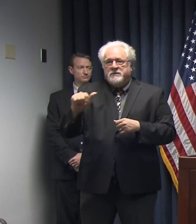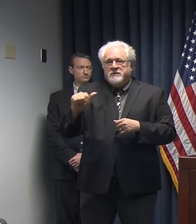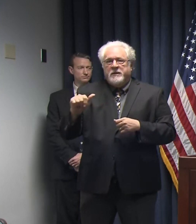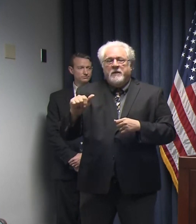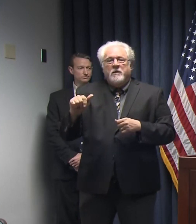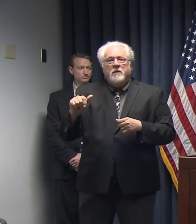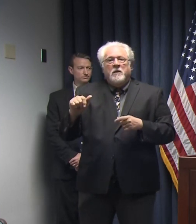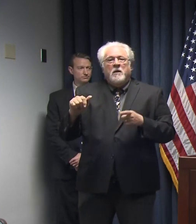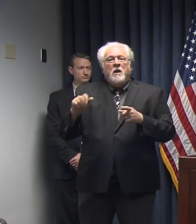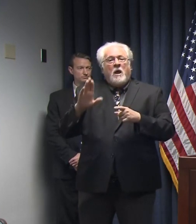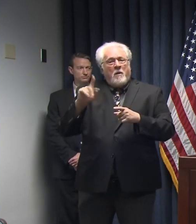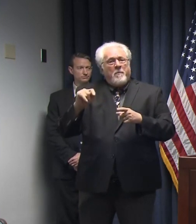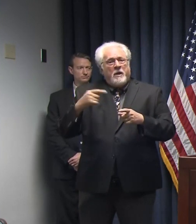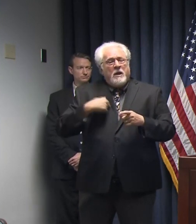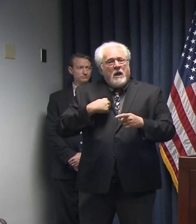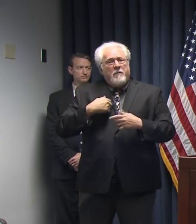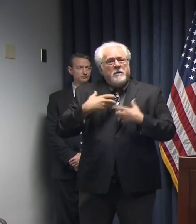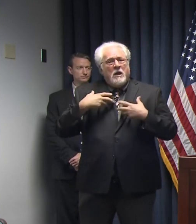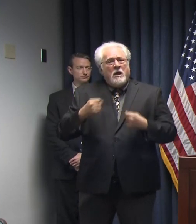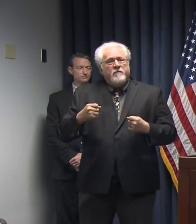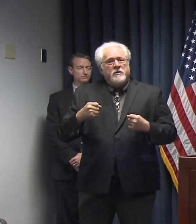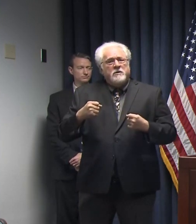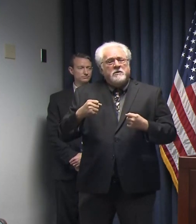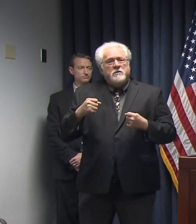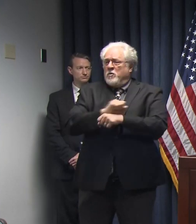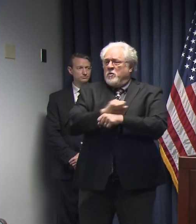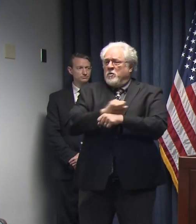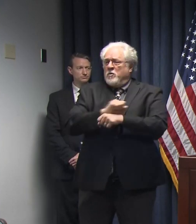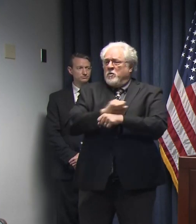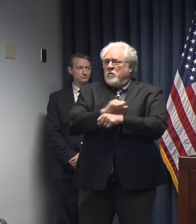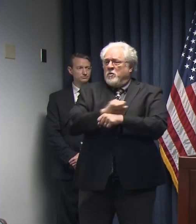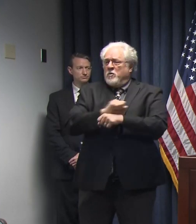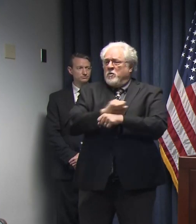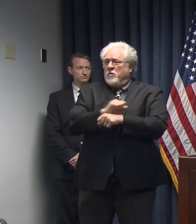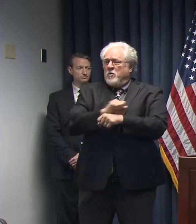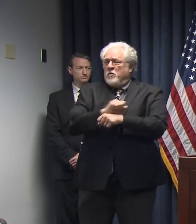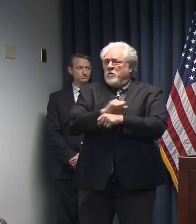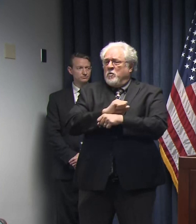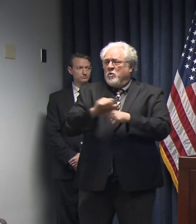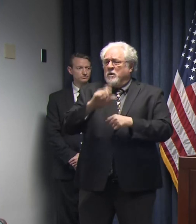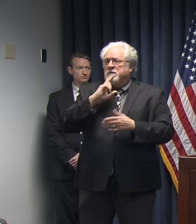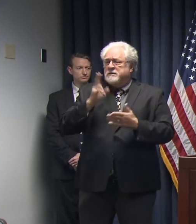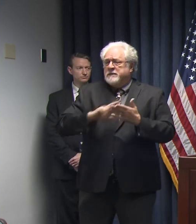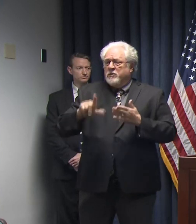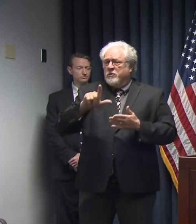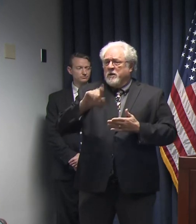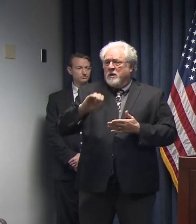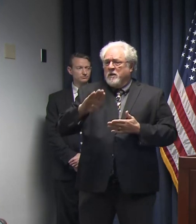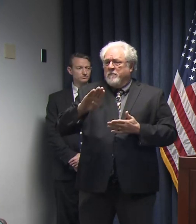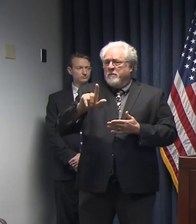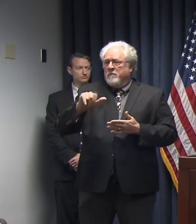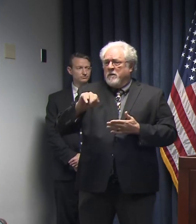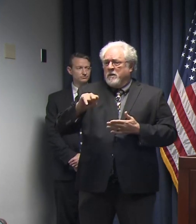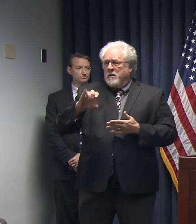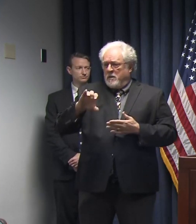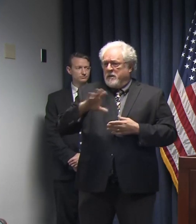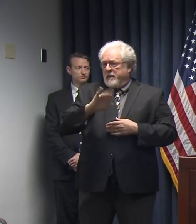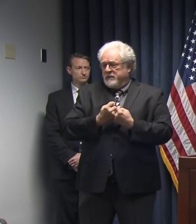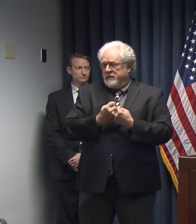But I'm confident that the work that they're doing is